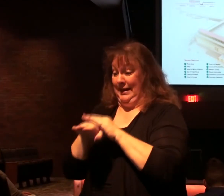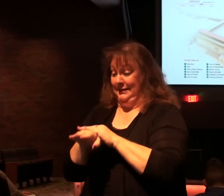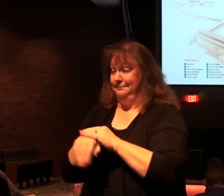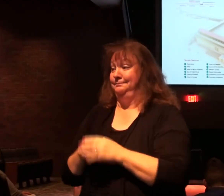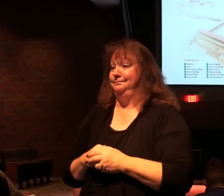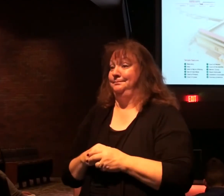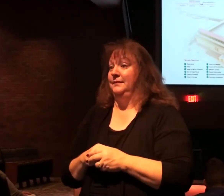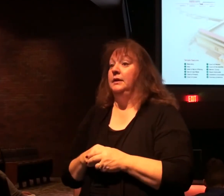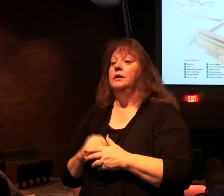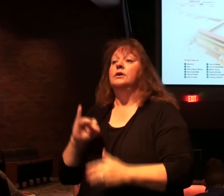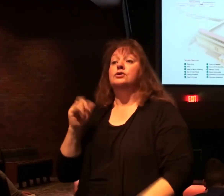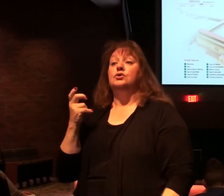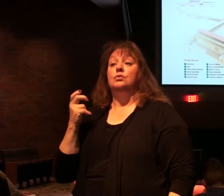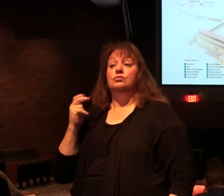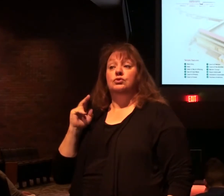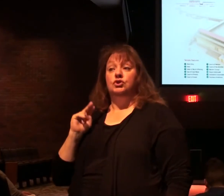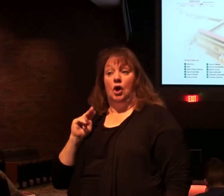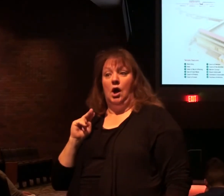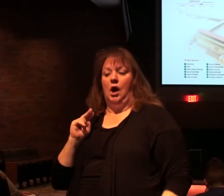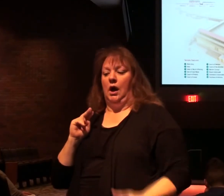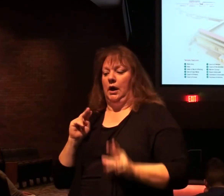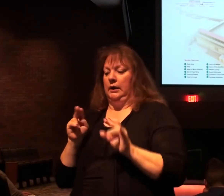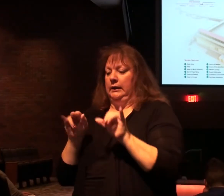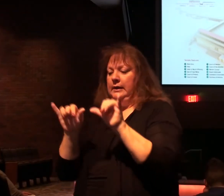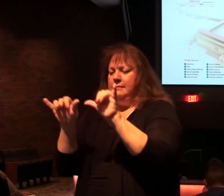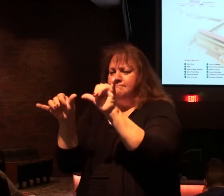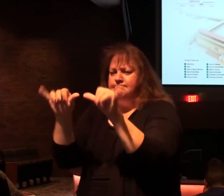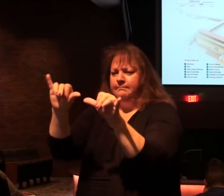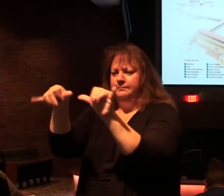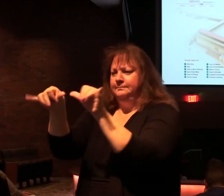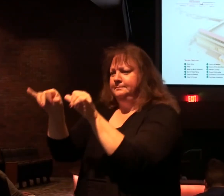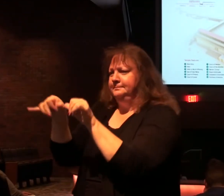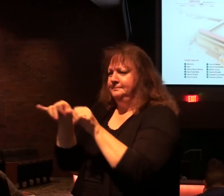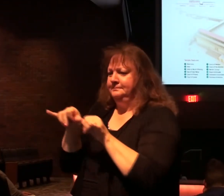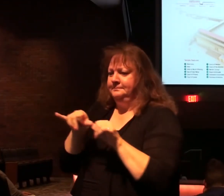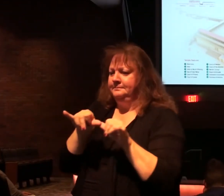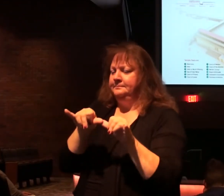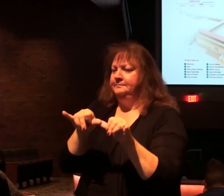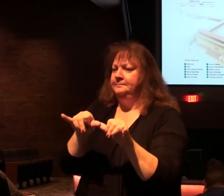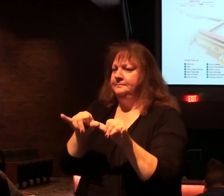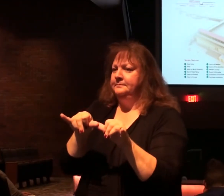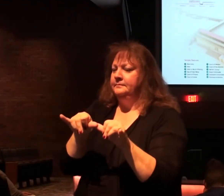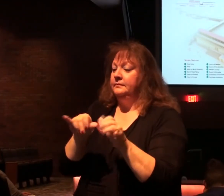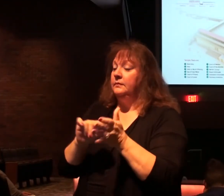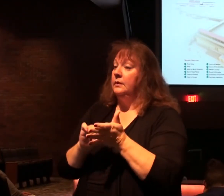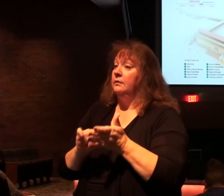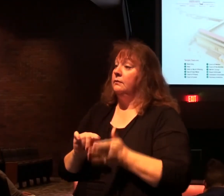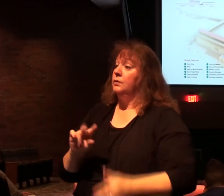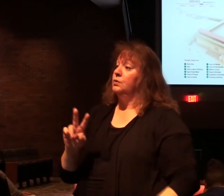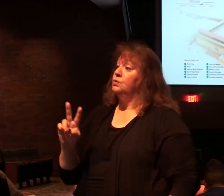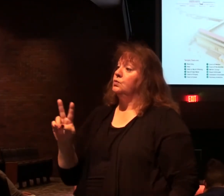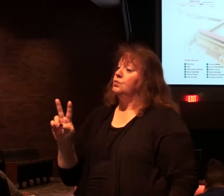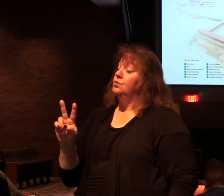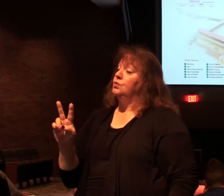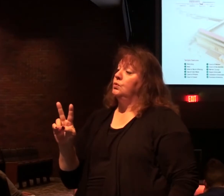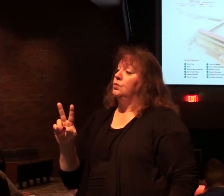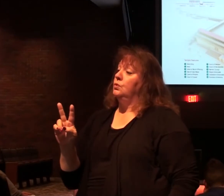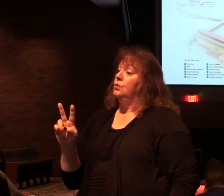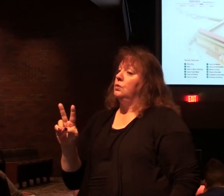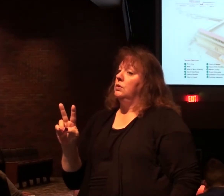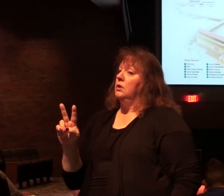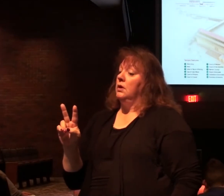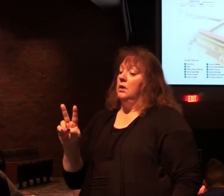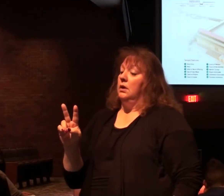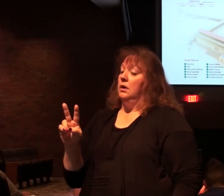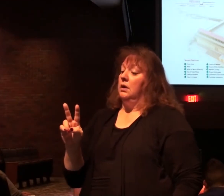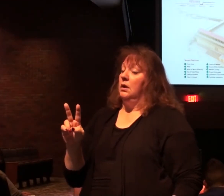So what John does is measure this area. And then verse 2 says, leave out the